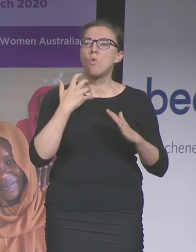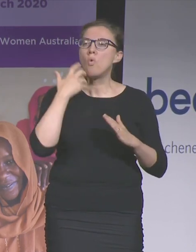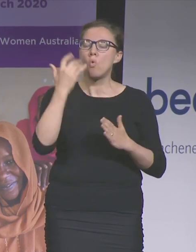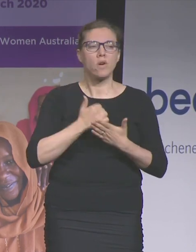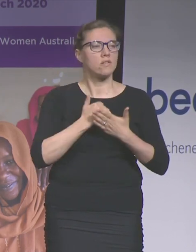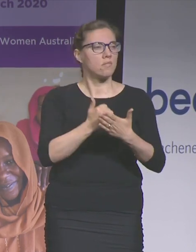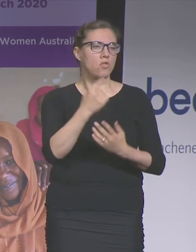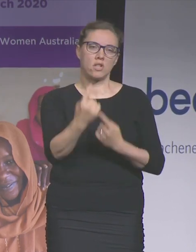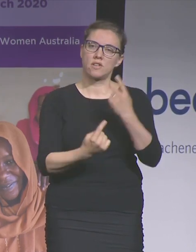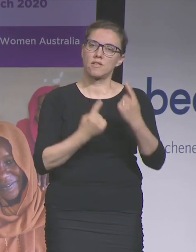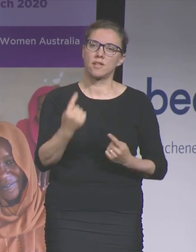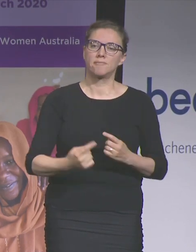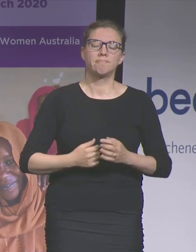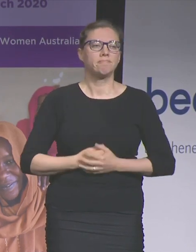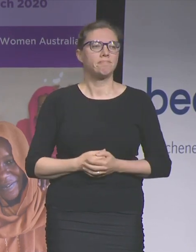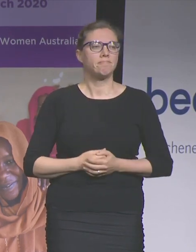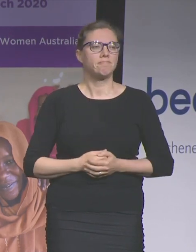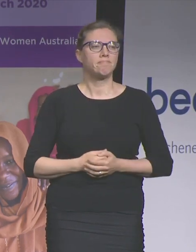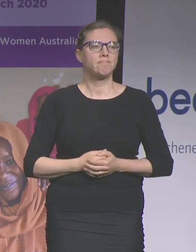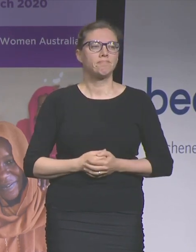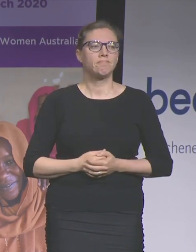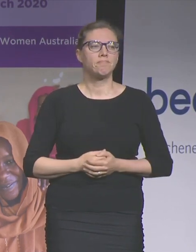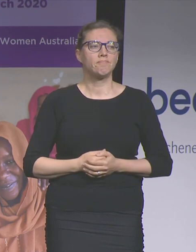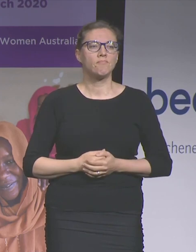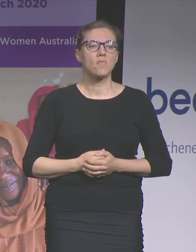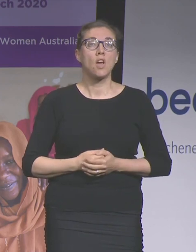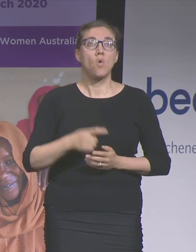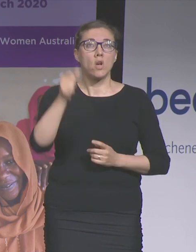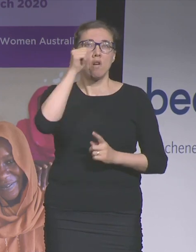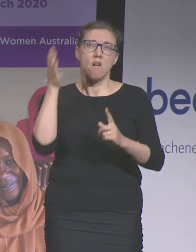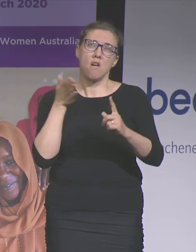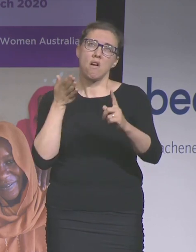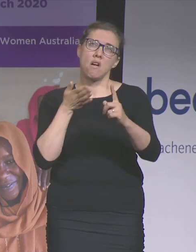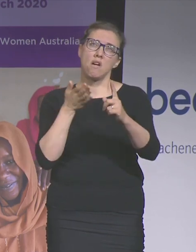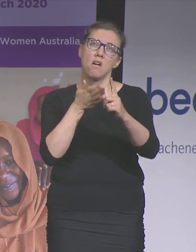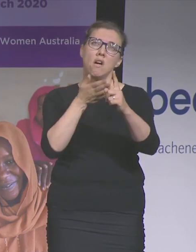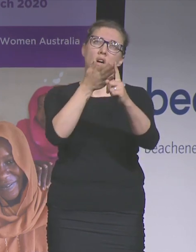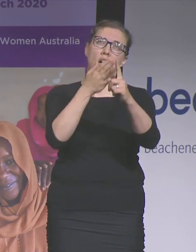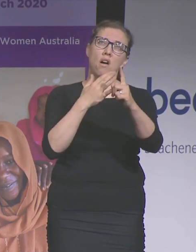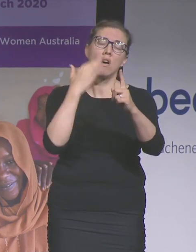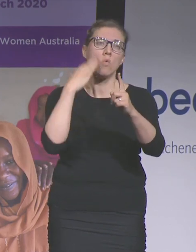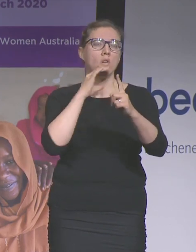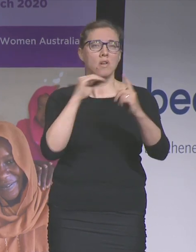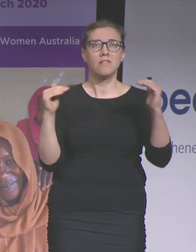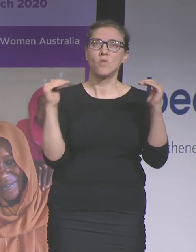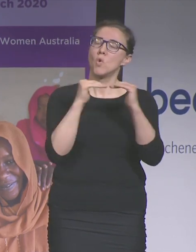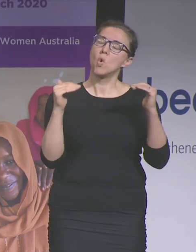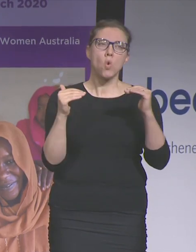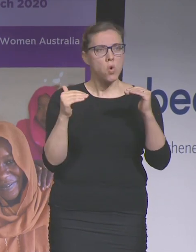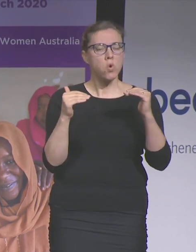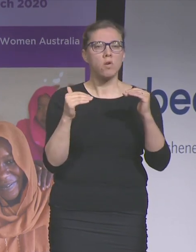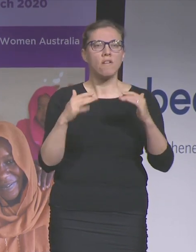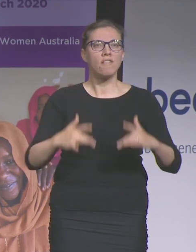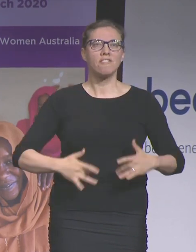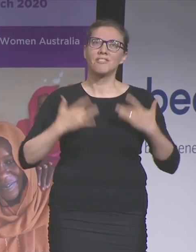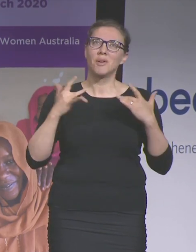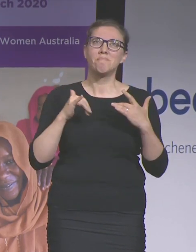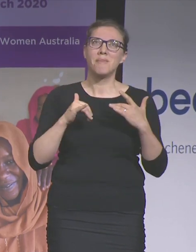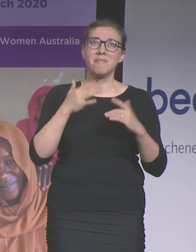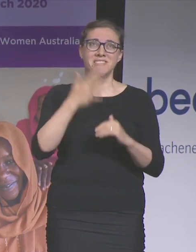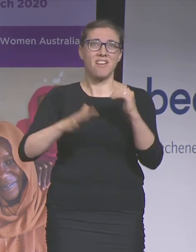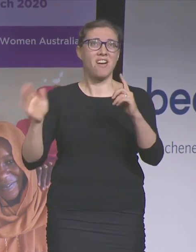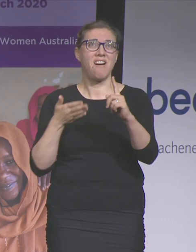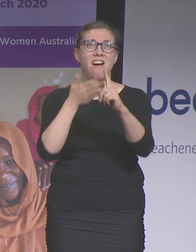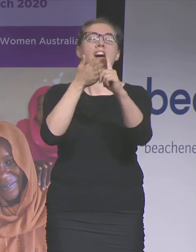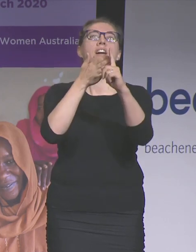and with the scale of our challenge seeming to be especially stark lately I hope you will allow me to be a little more pointed in